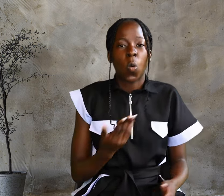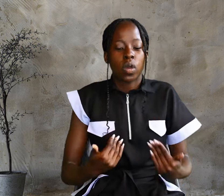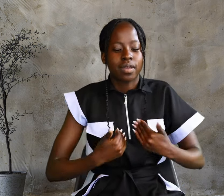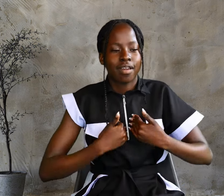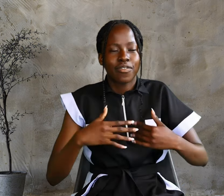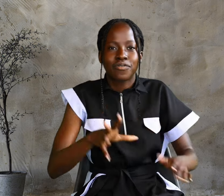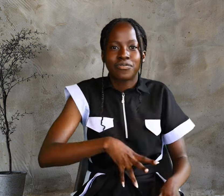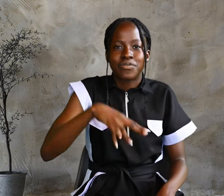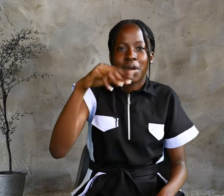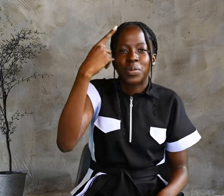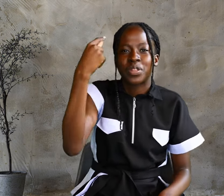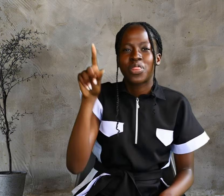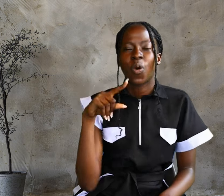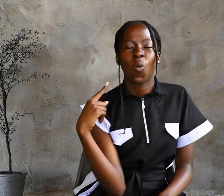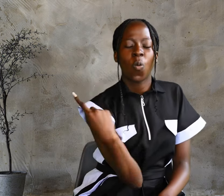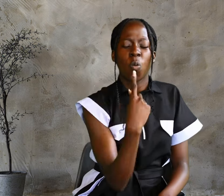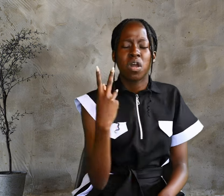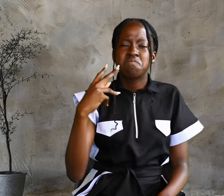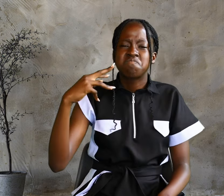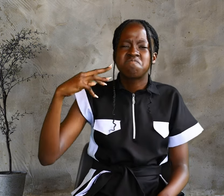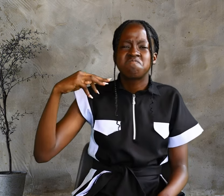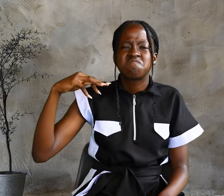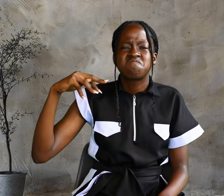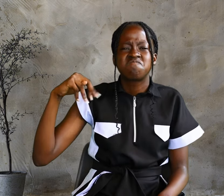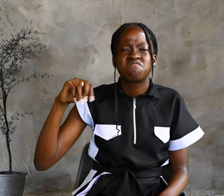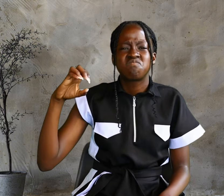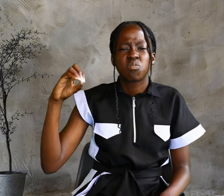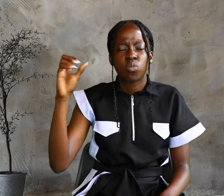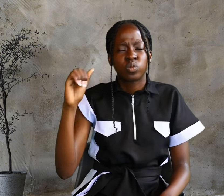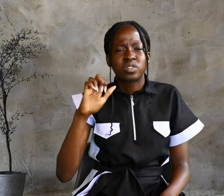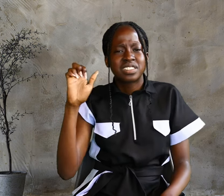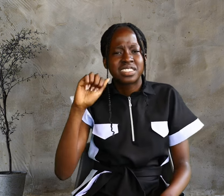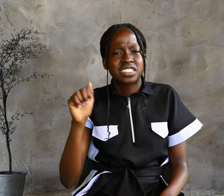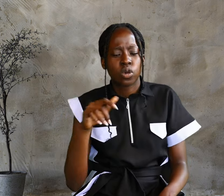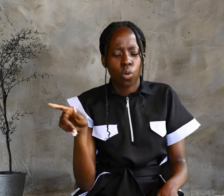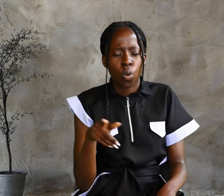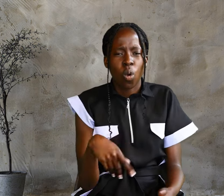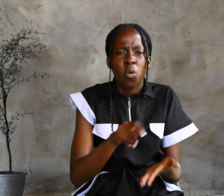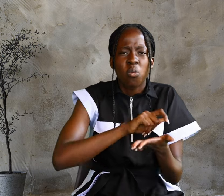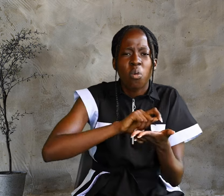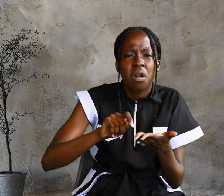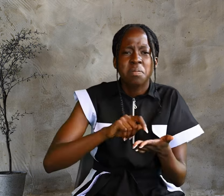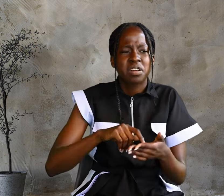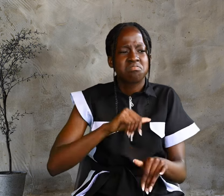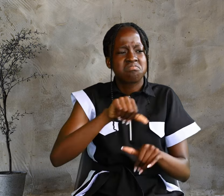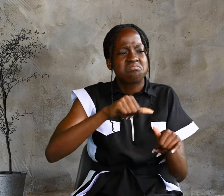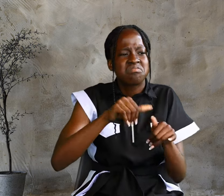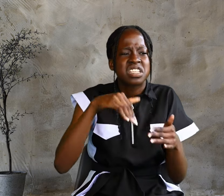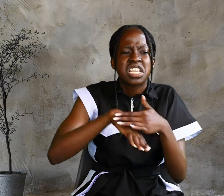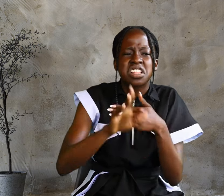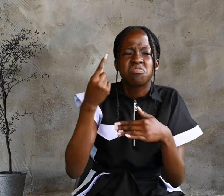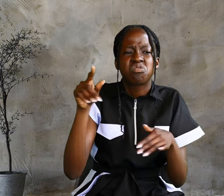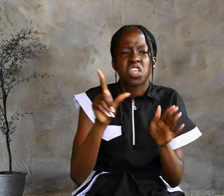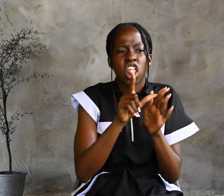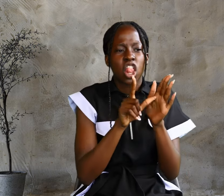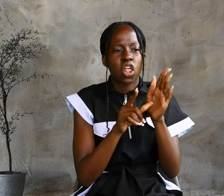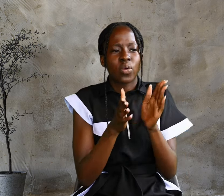Moses wrote about in the law, and about whom the prophets also